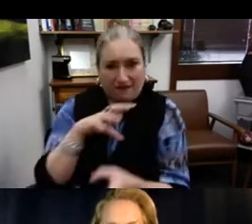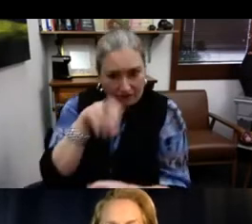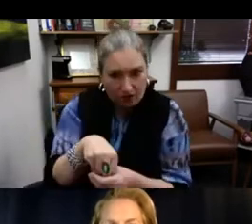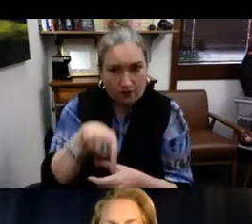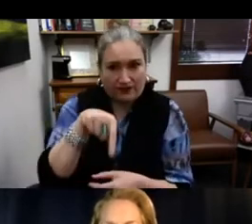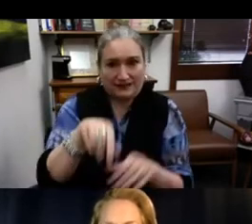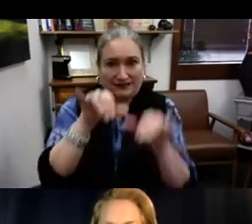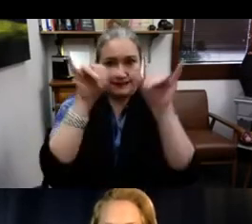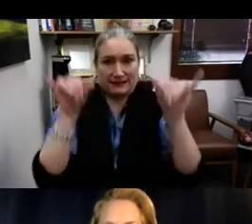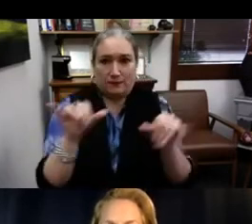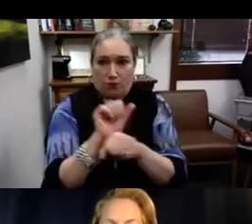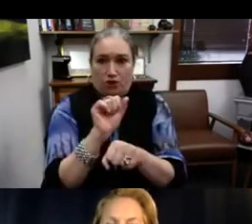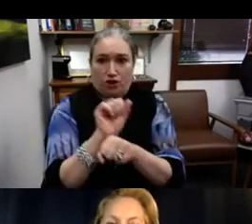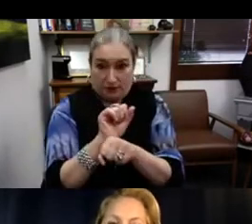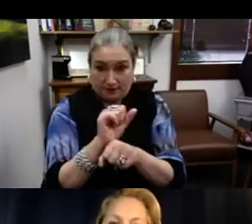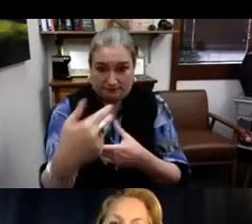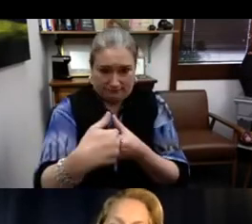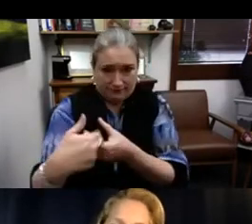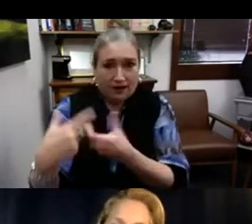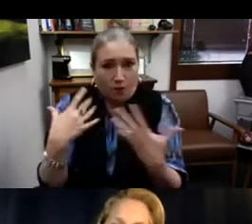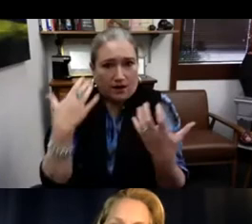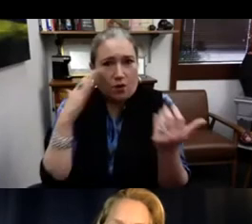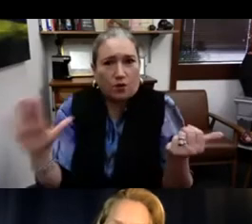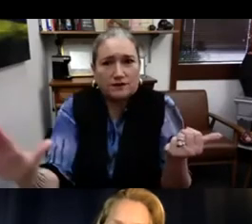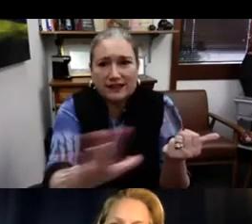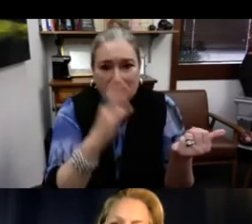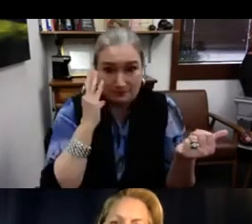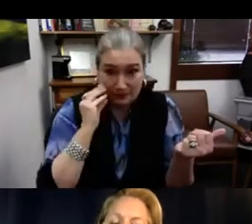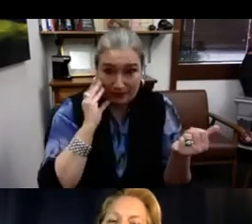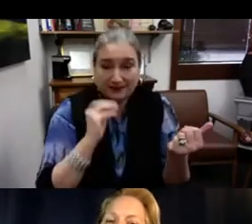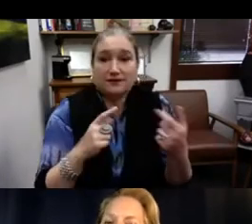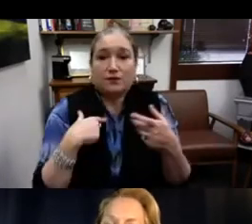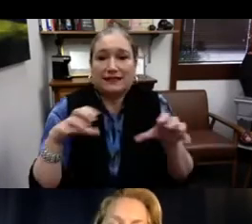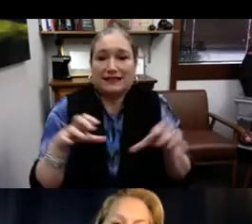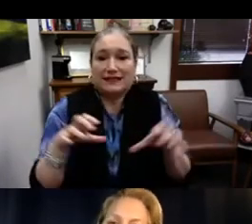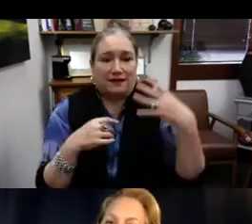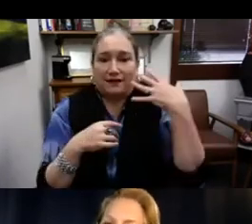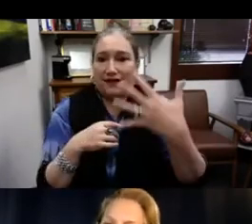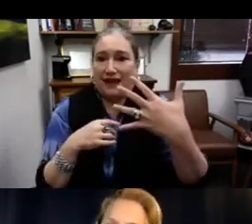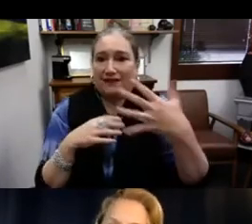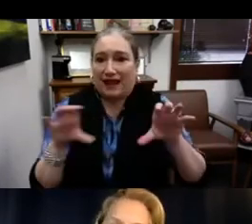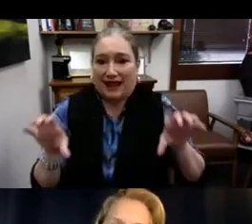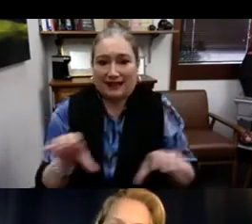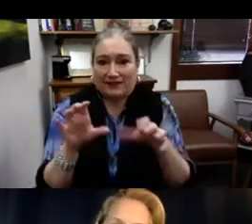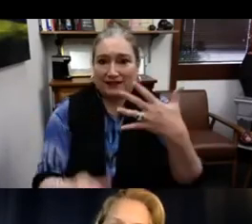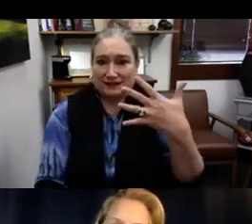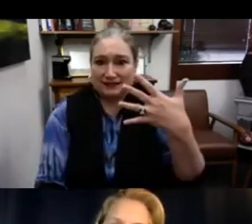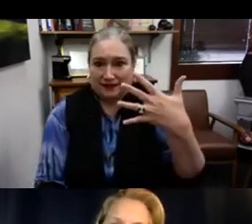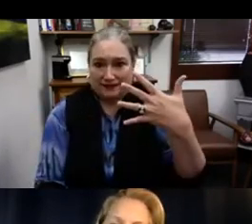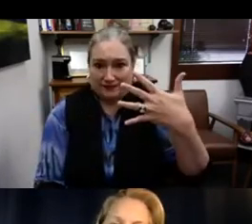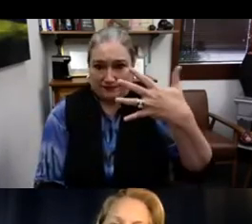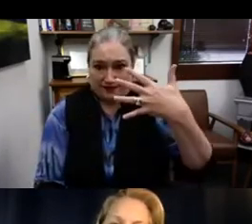professionals onboarded with me that were involved in the systematic work because I wanted to know what their experience was.